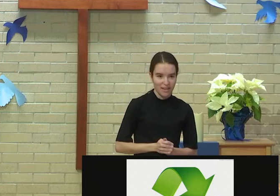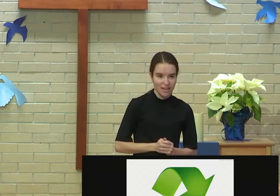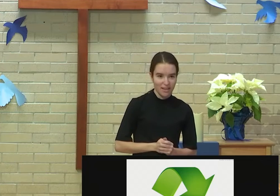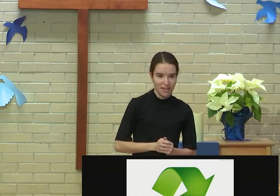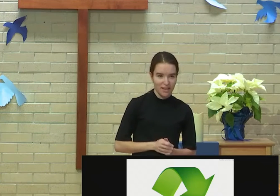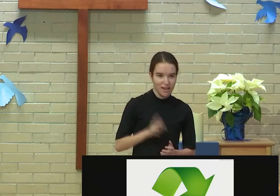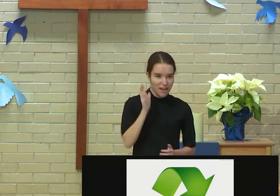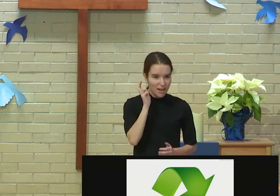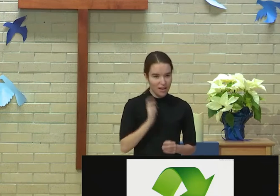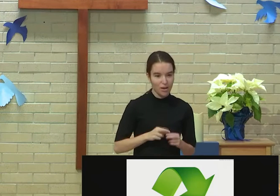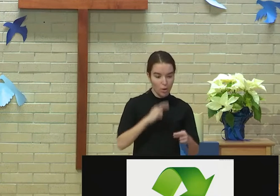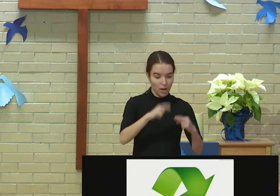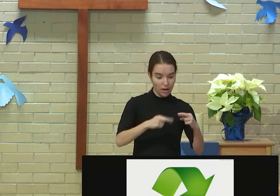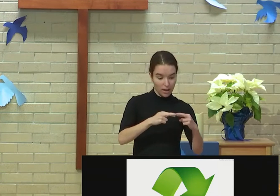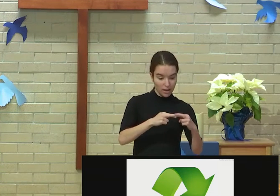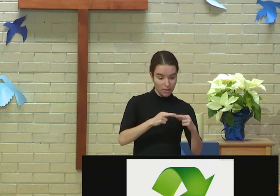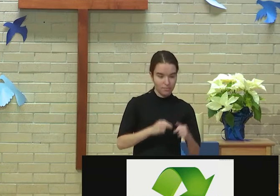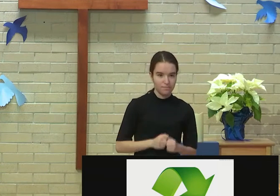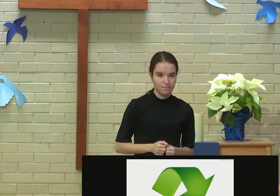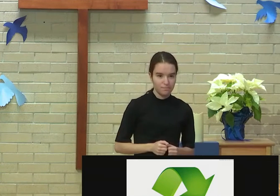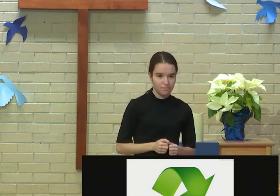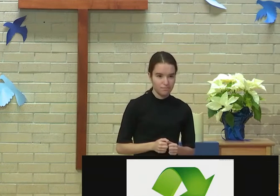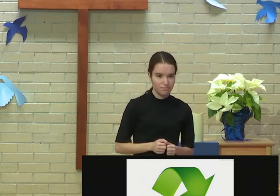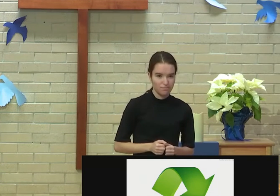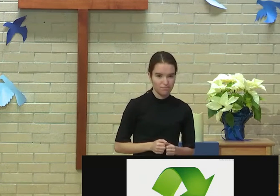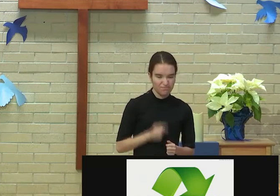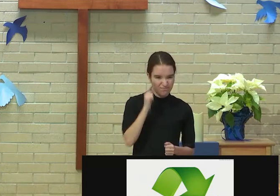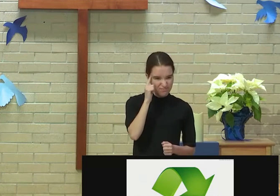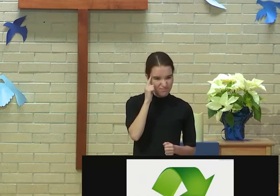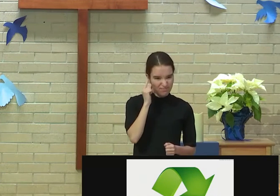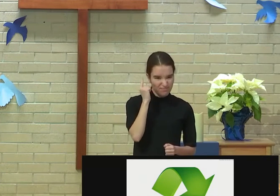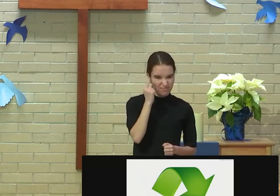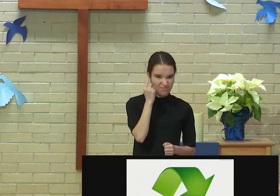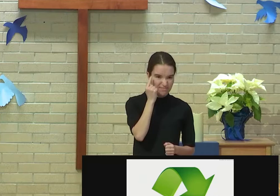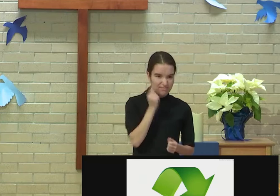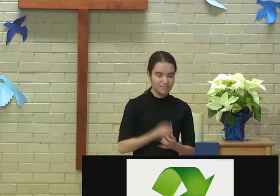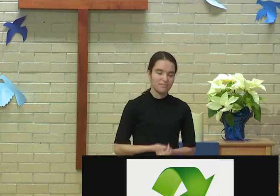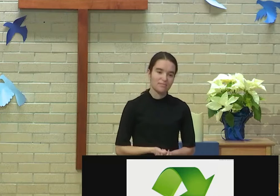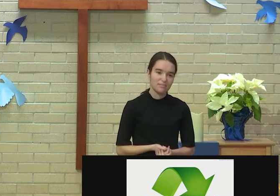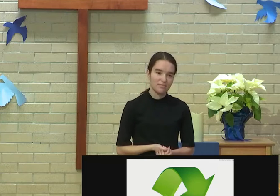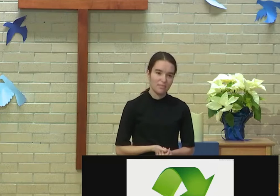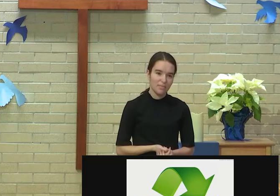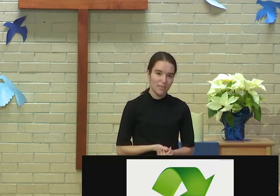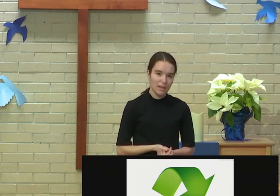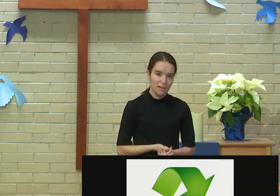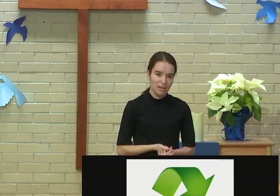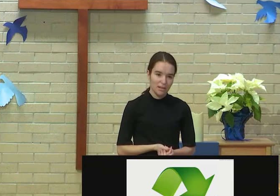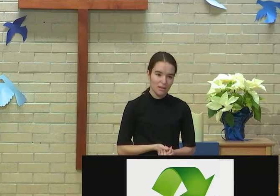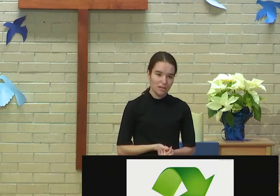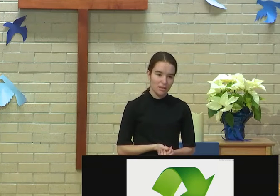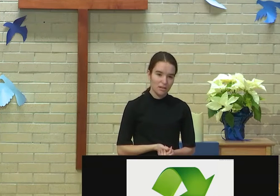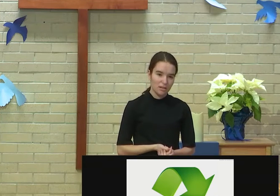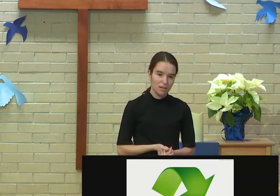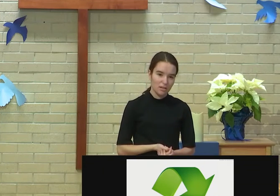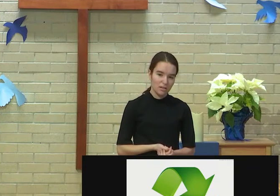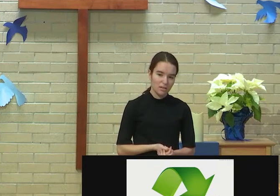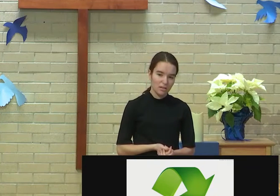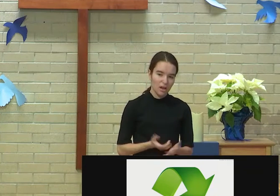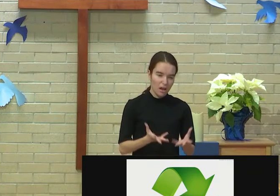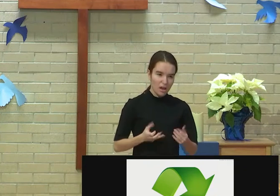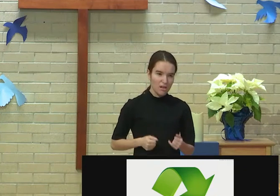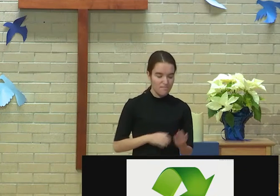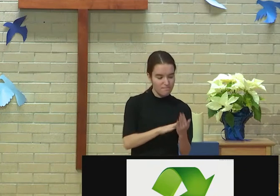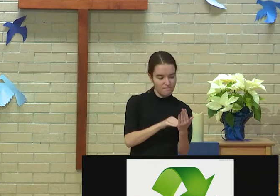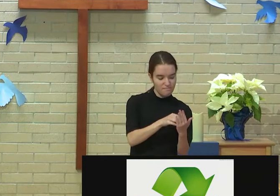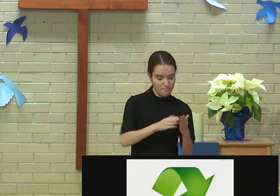So when you hear the word recycled, this might be the first image that you think about, and really wanted to give our artists a